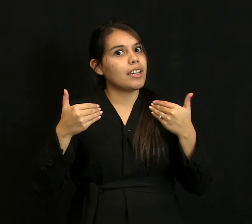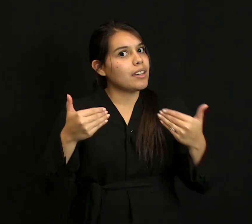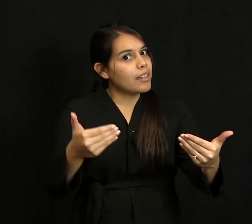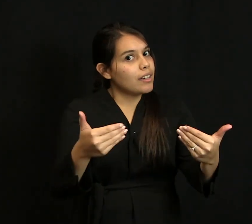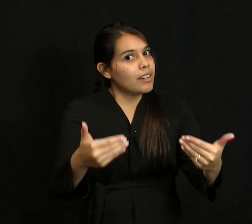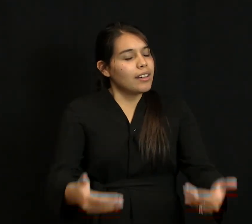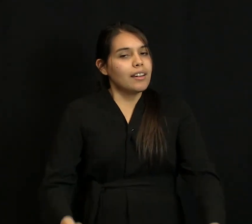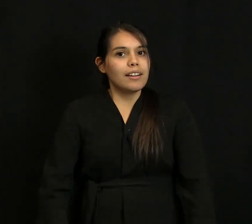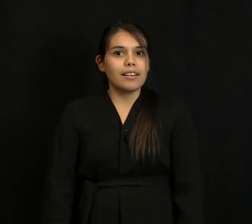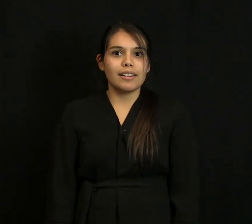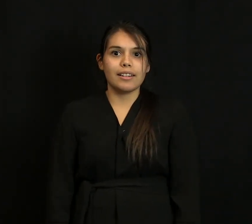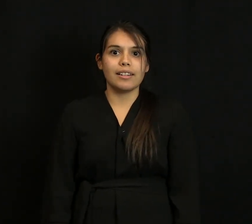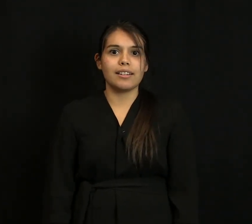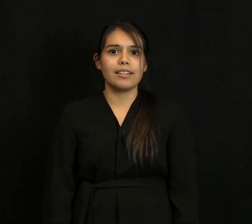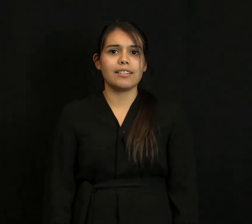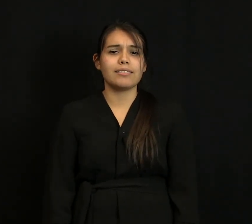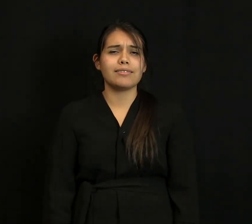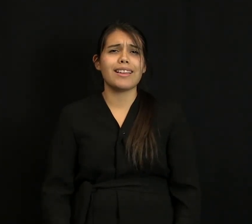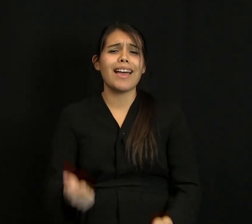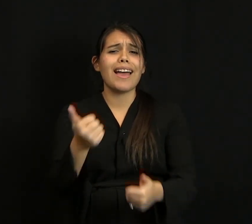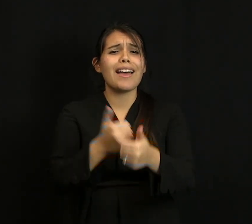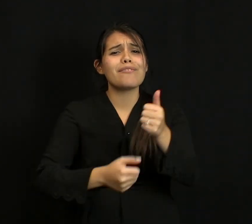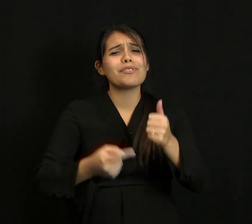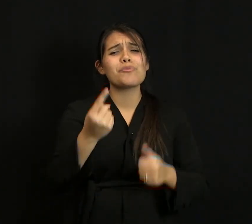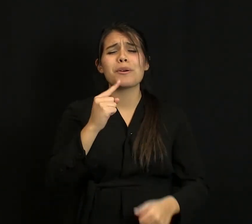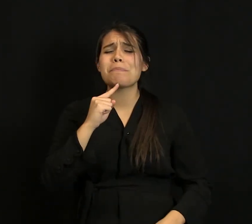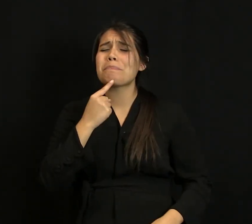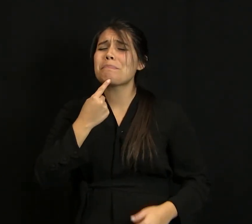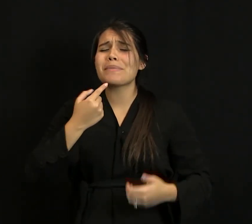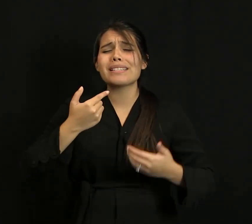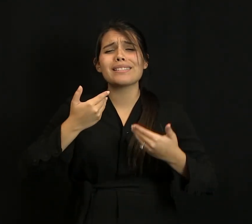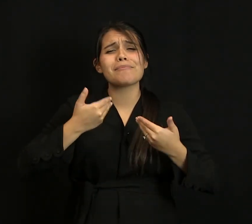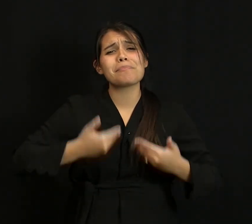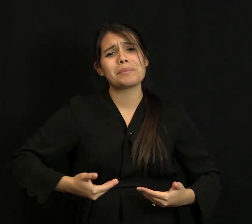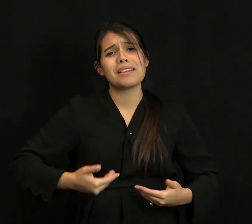Here we go. Everybody missed me. I miss them, too.